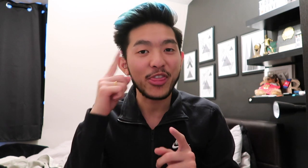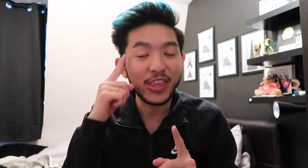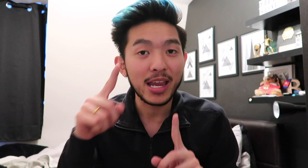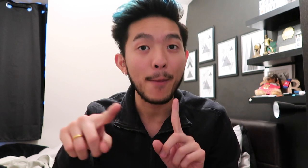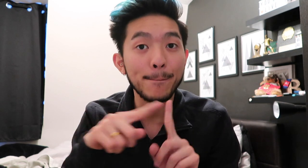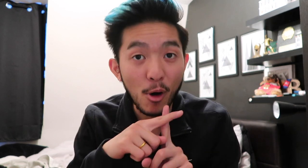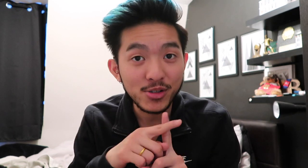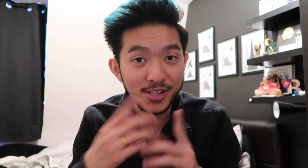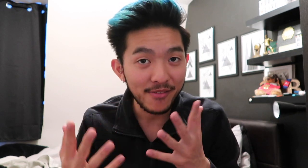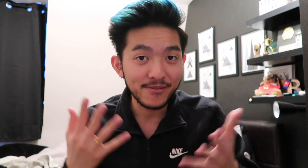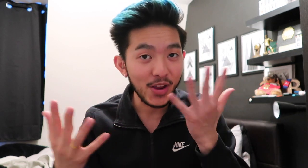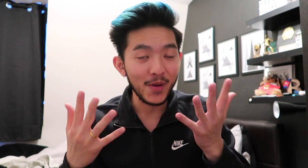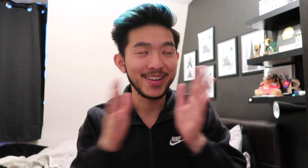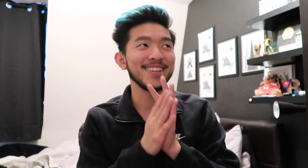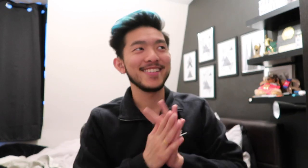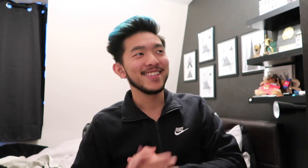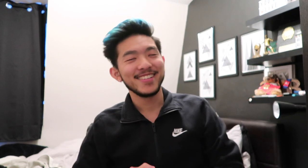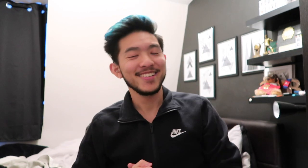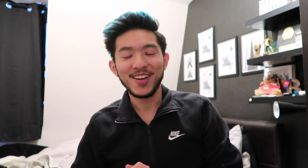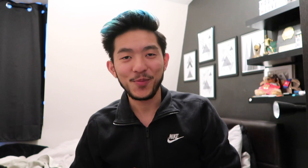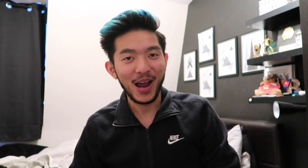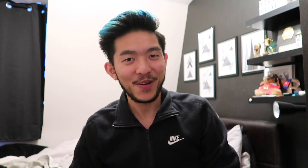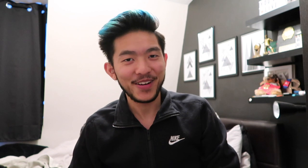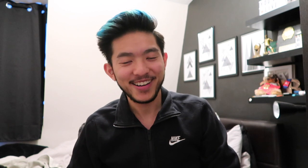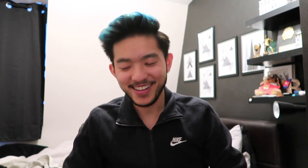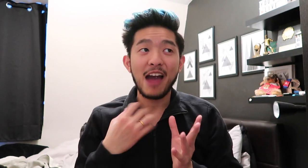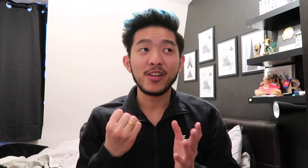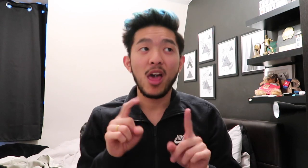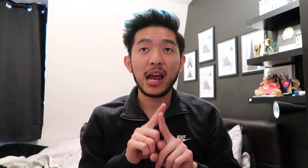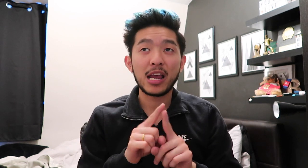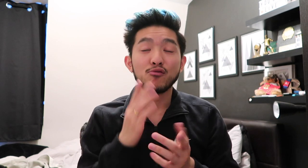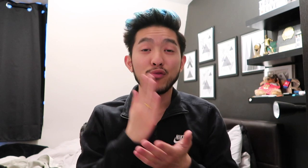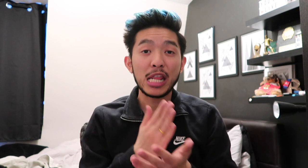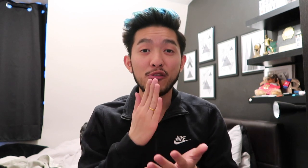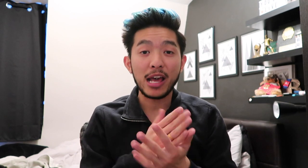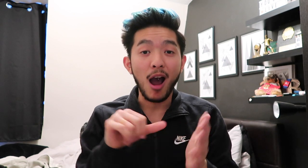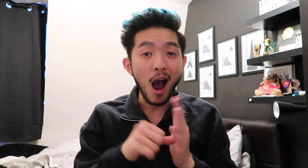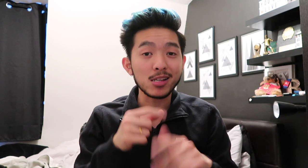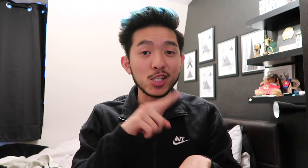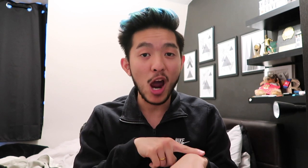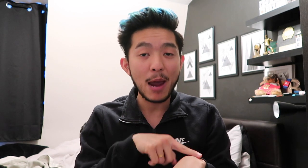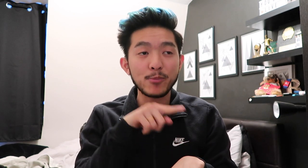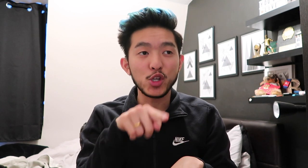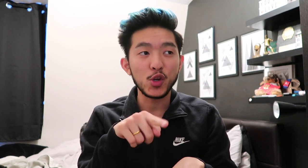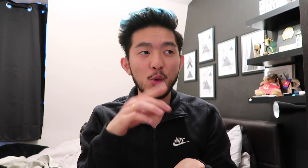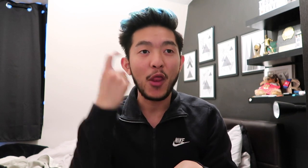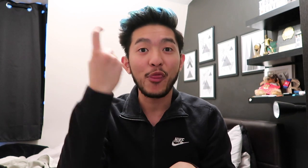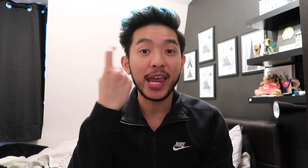think about two now. I haven't, like, really, really hard time thinking